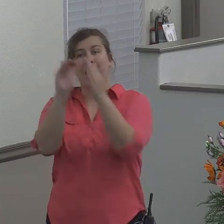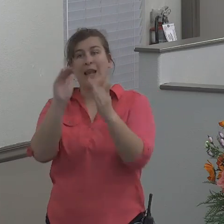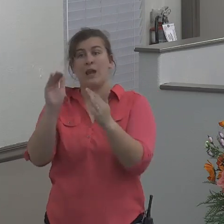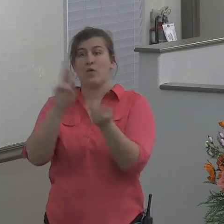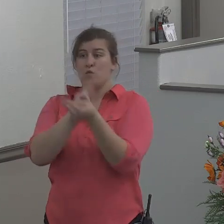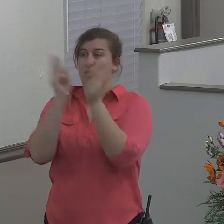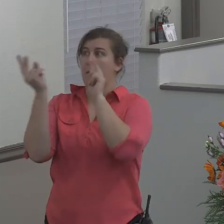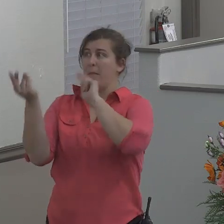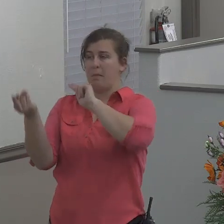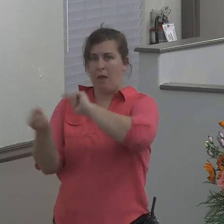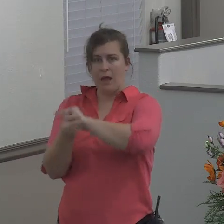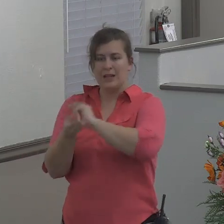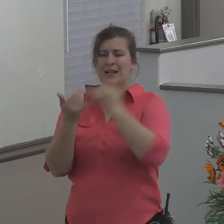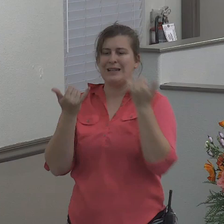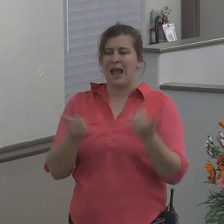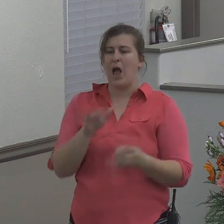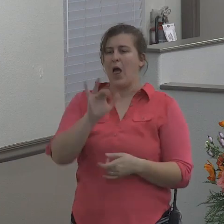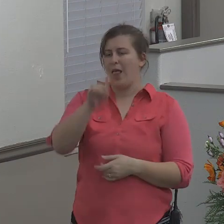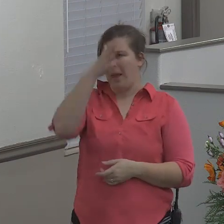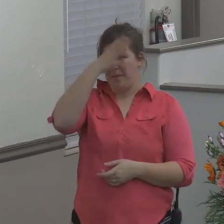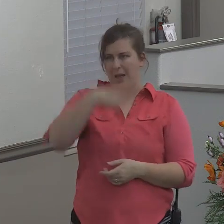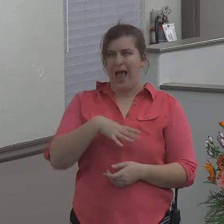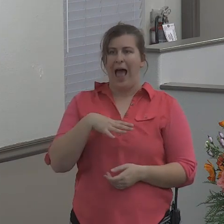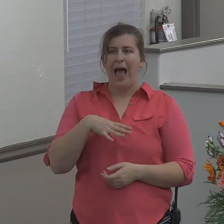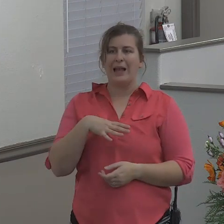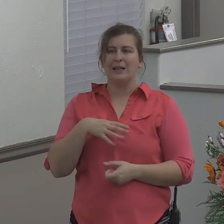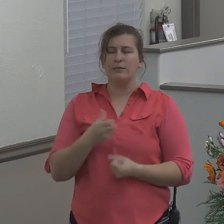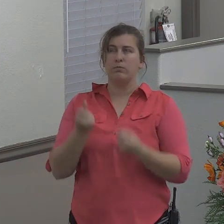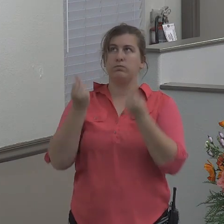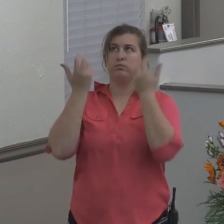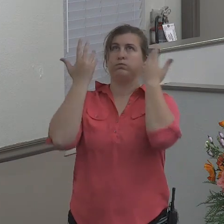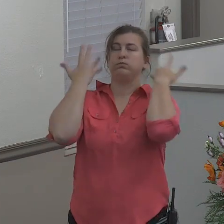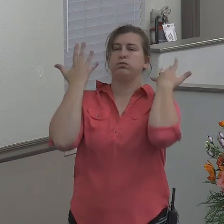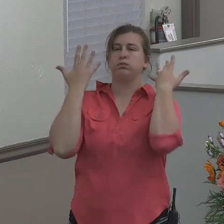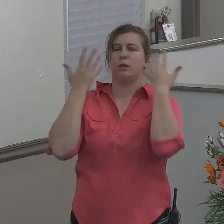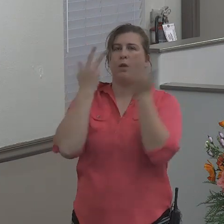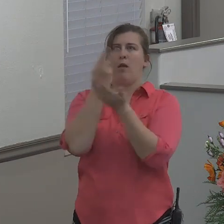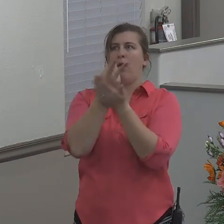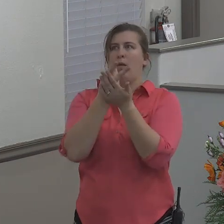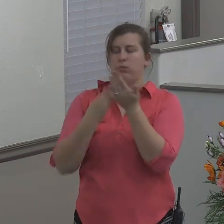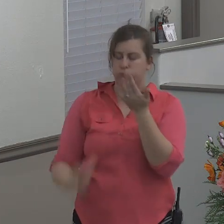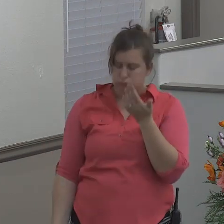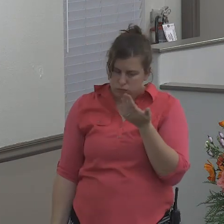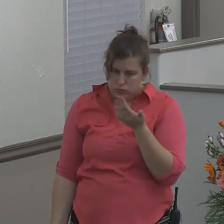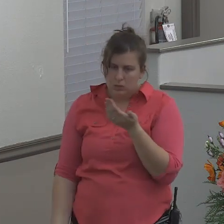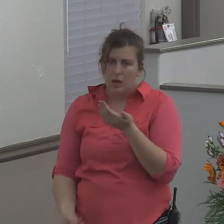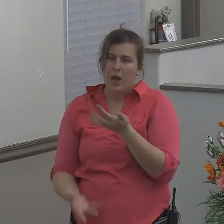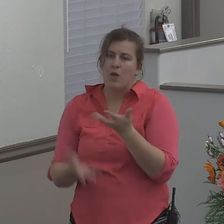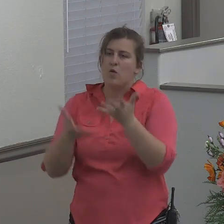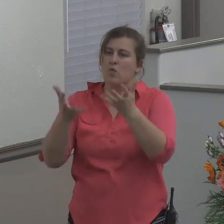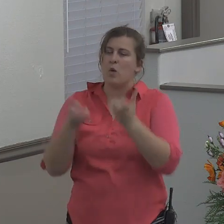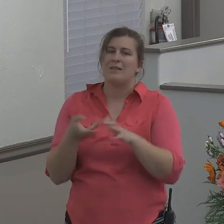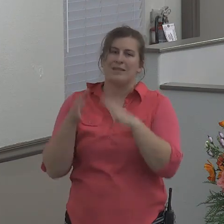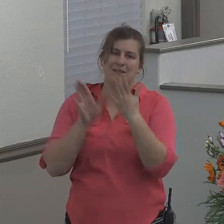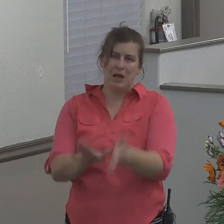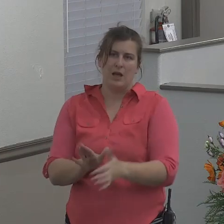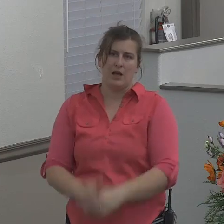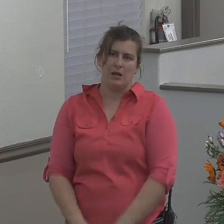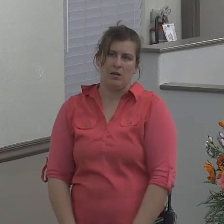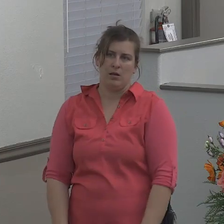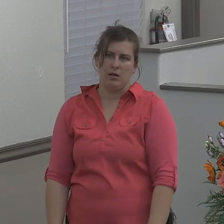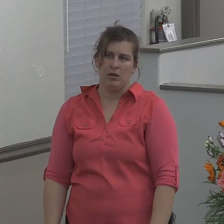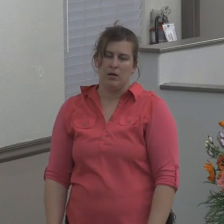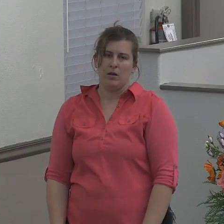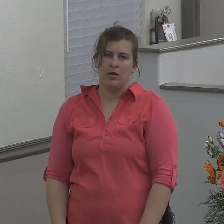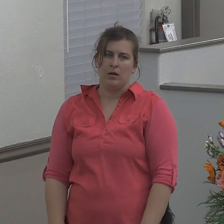overwrought overstimulated he's exhausted absolutely drained and he wants to die many